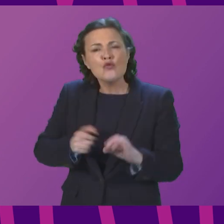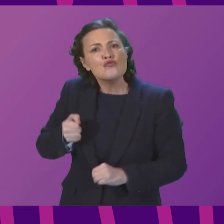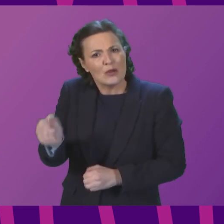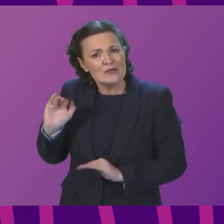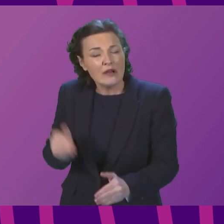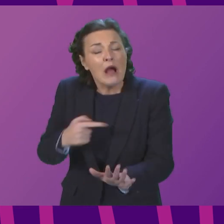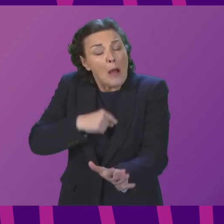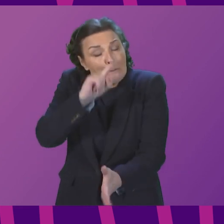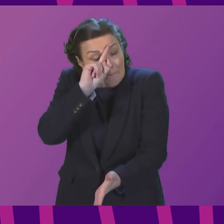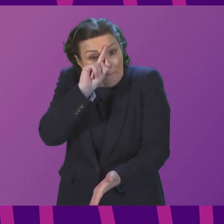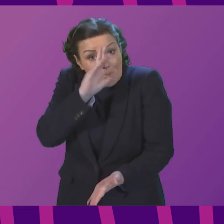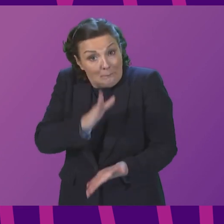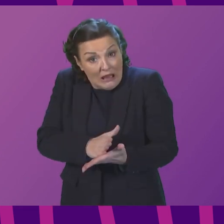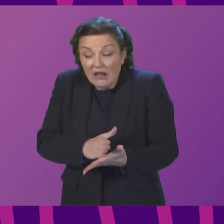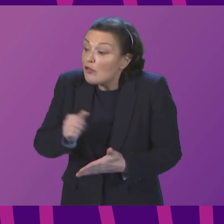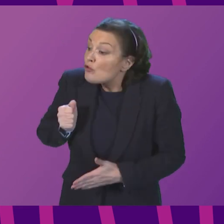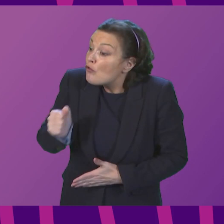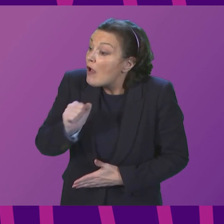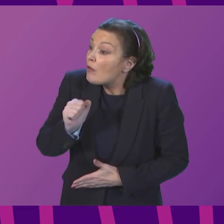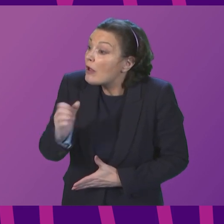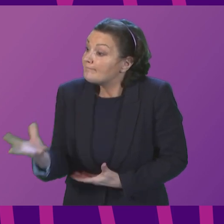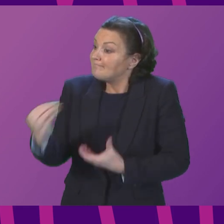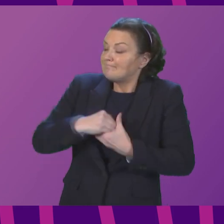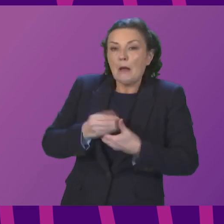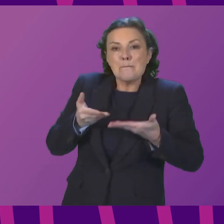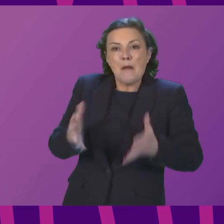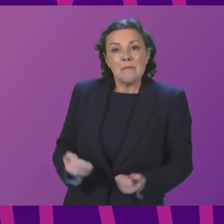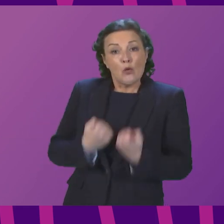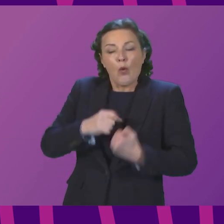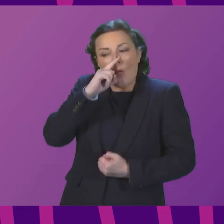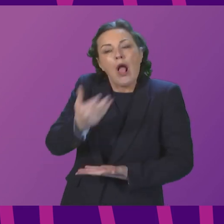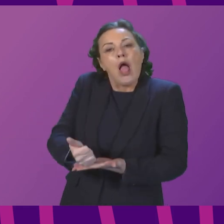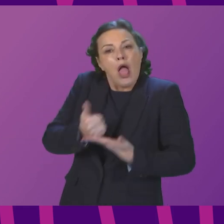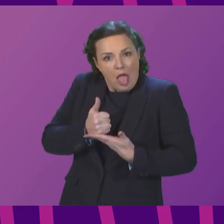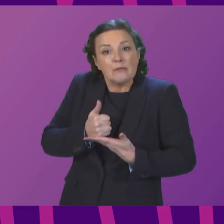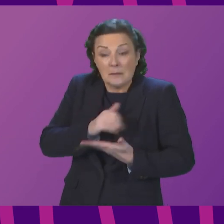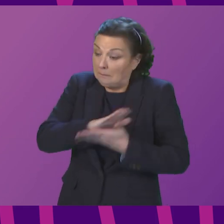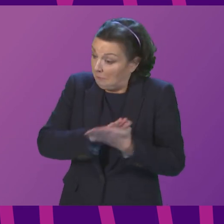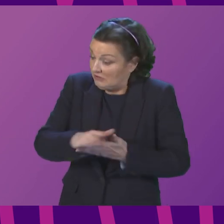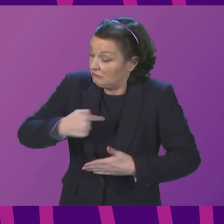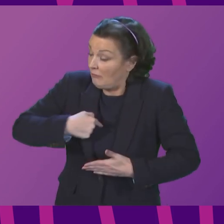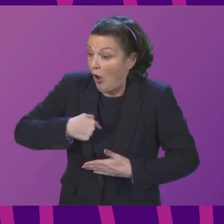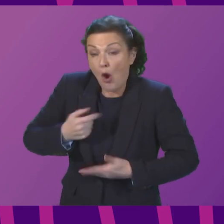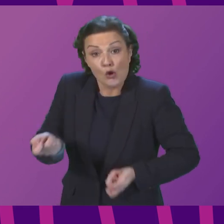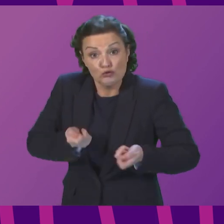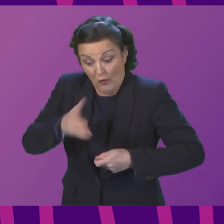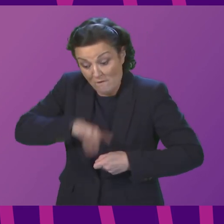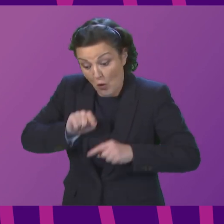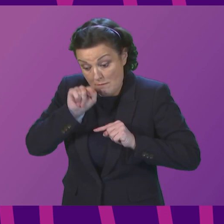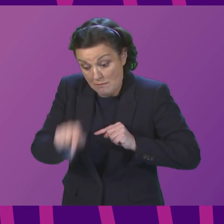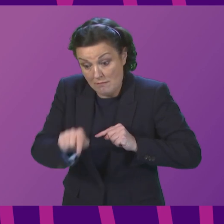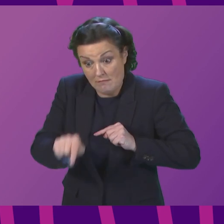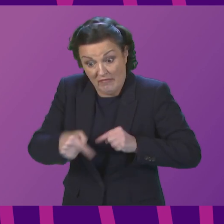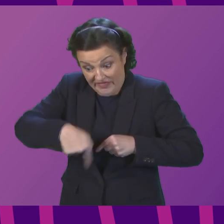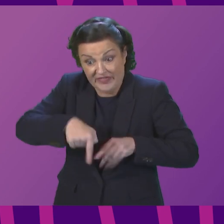bringing the railway into public ownership will help us with that. Yes, that will be under Scottish Government control from later